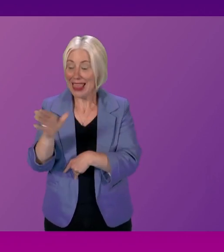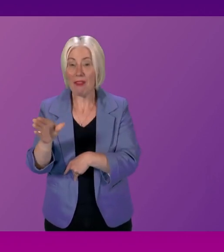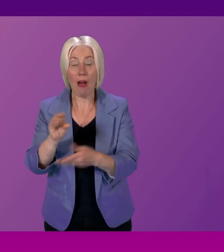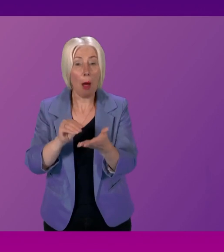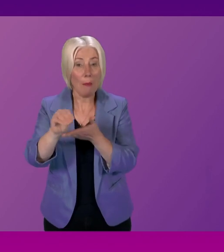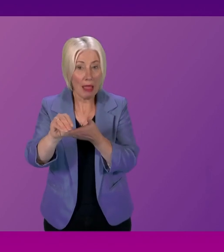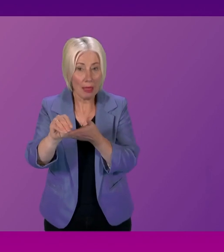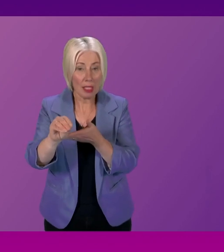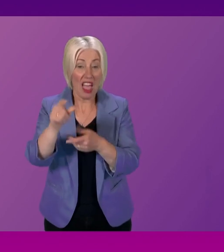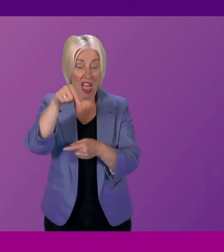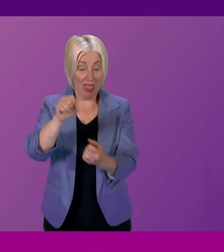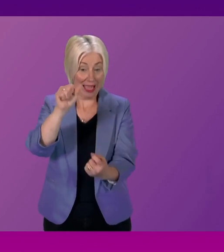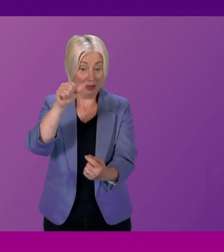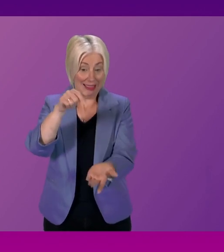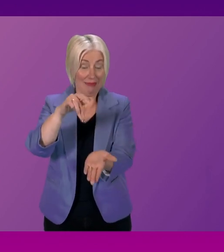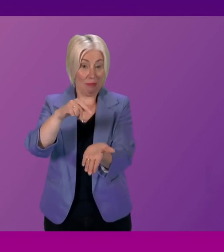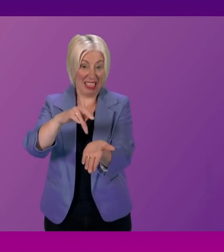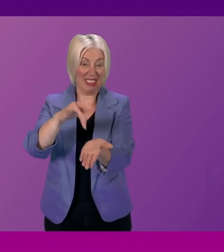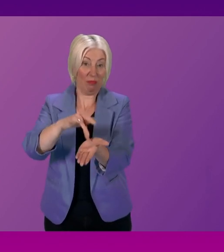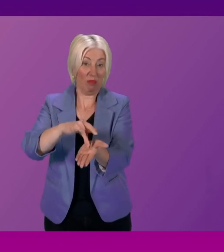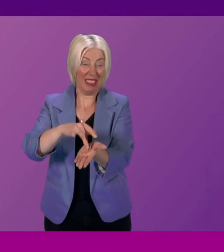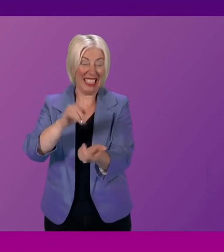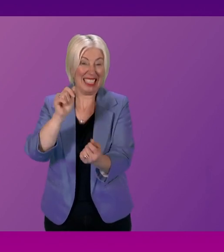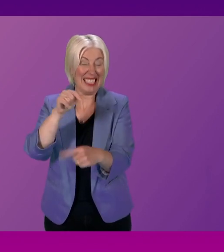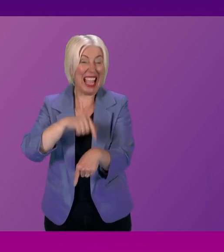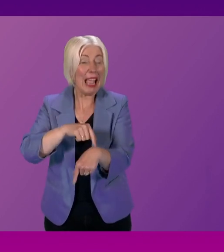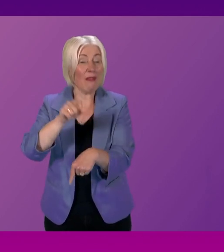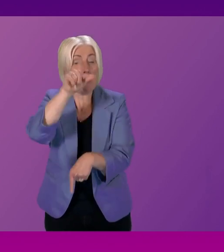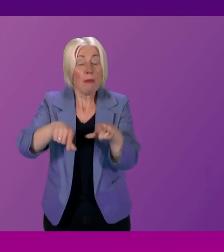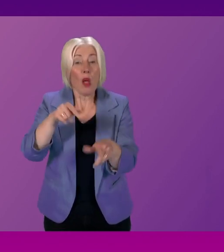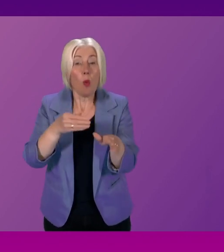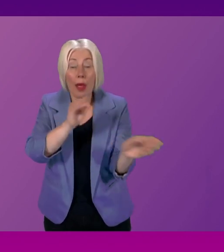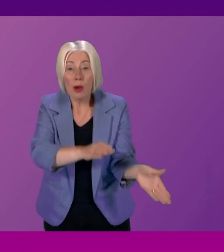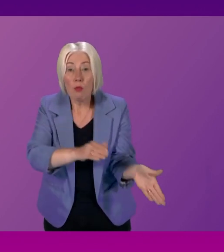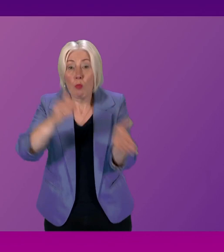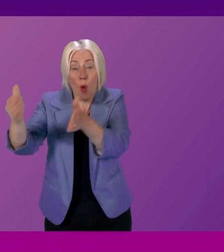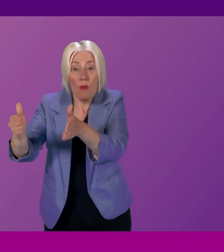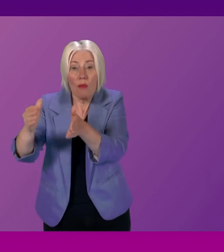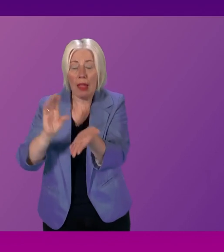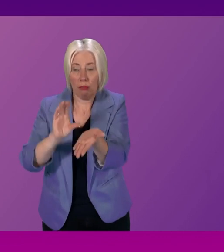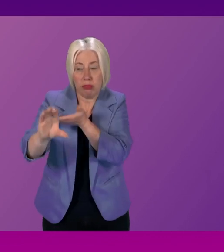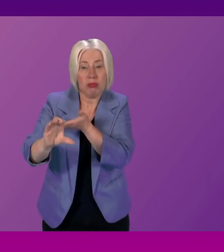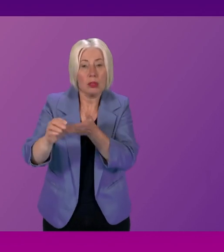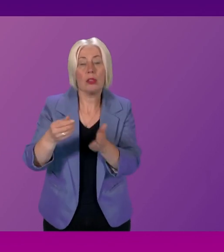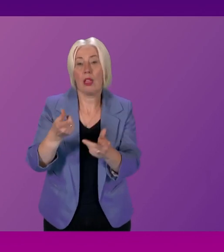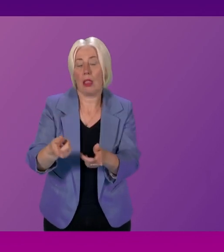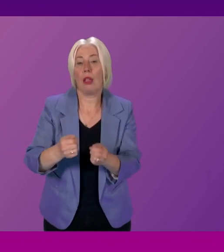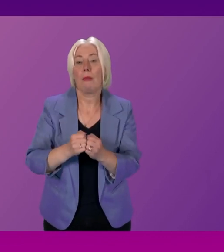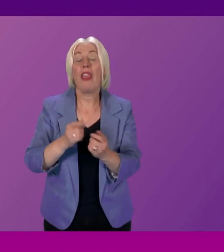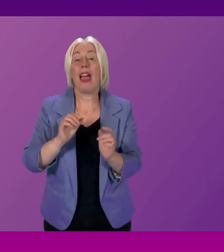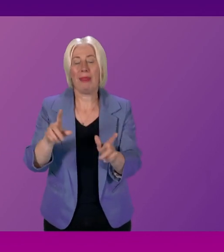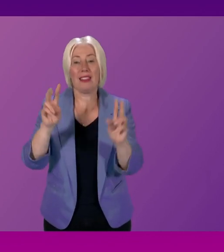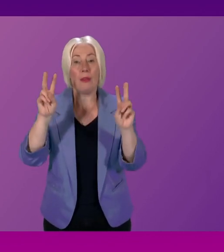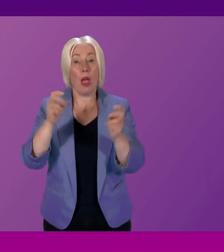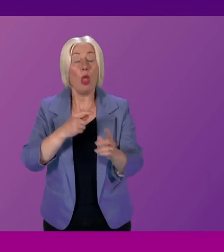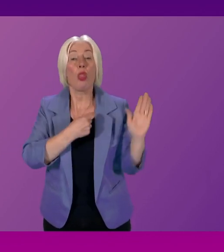at such a pivotal moment in young people's lives is part of a broader package of support. This is a key step in keeping the promise, and let